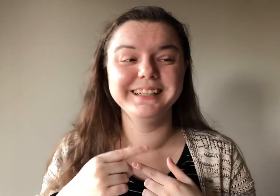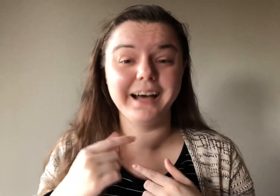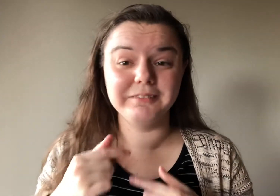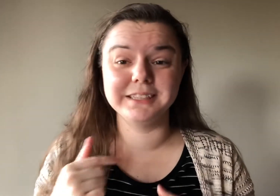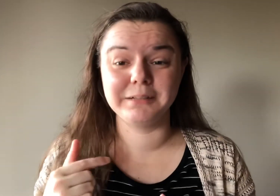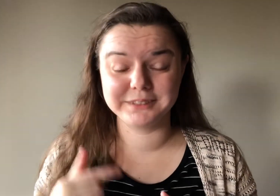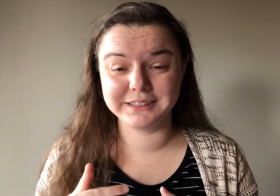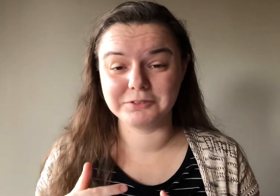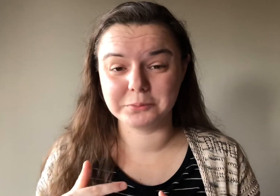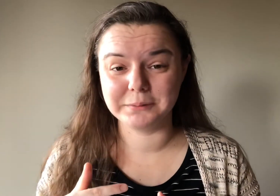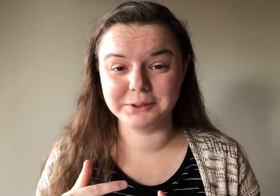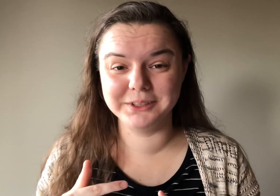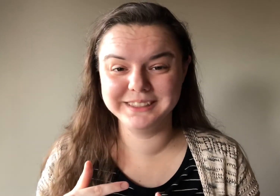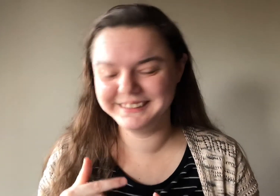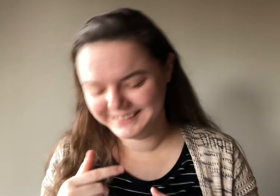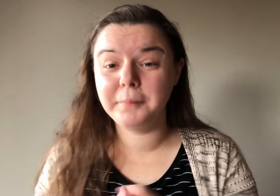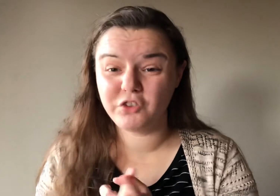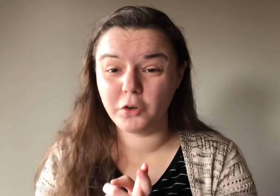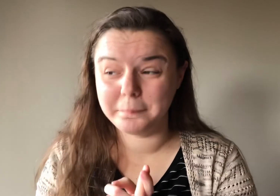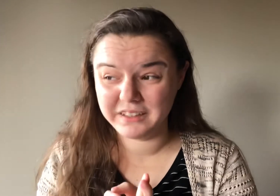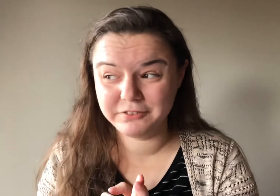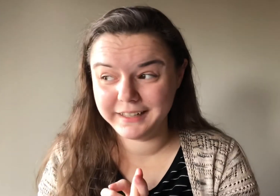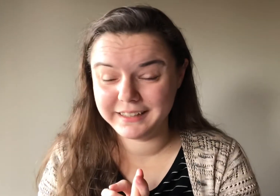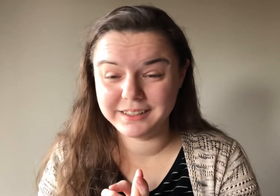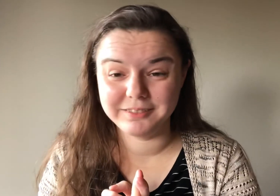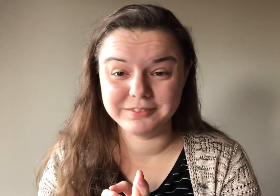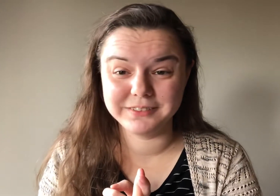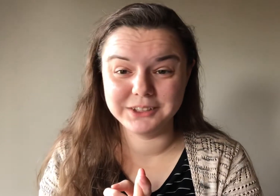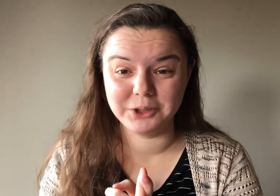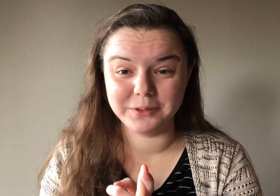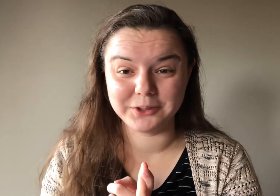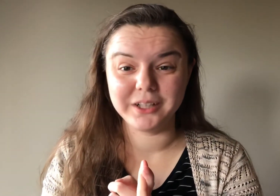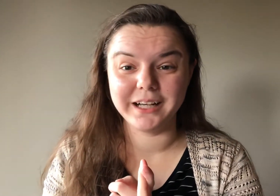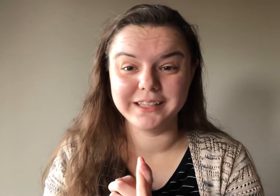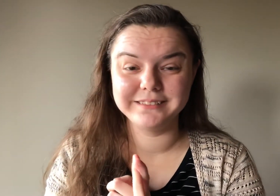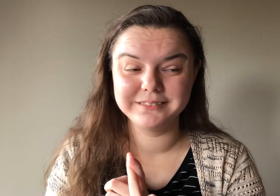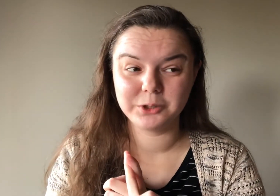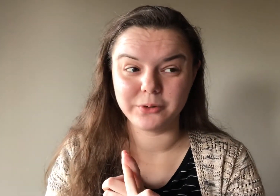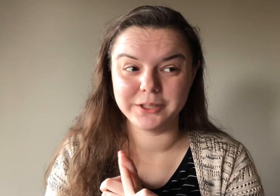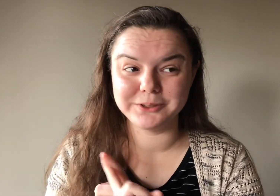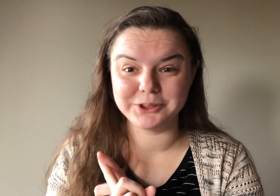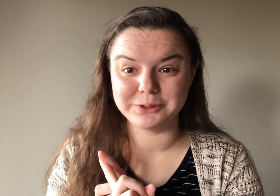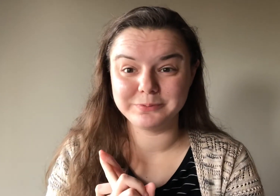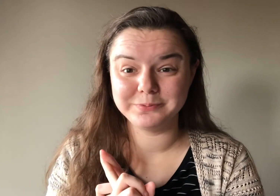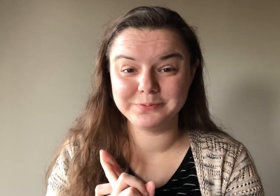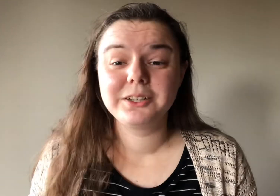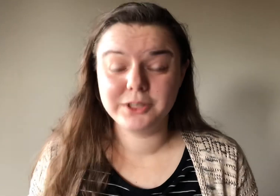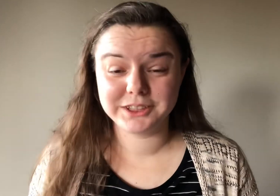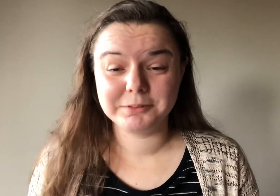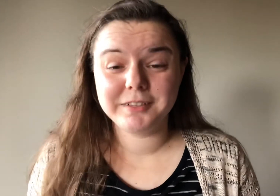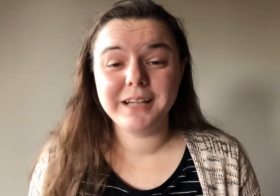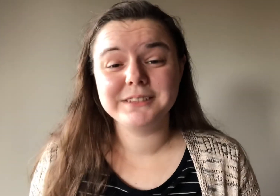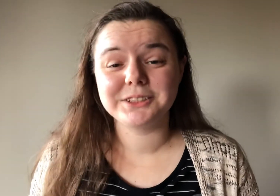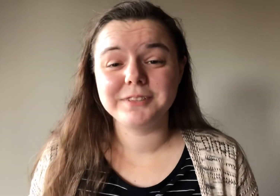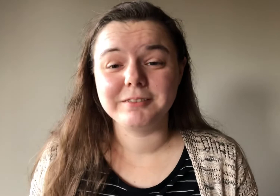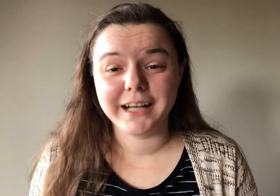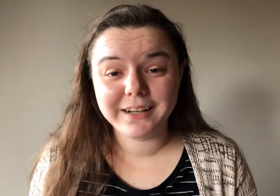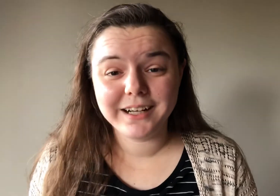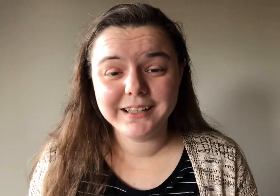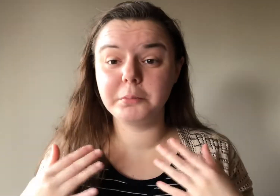I've done that with several people. I'm also a big fan of the Don't Want to Cry choreo, too. Question number five is your favorite era. So